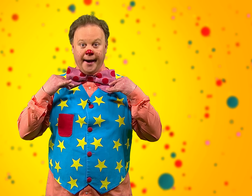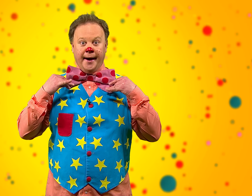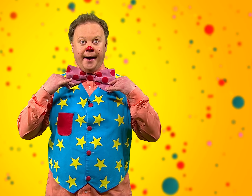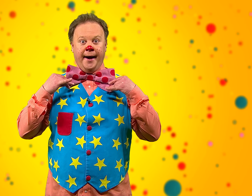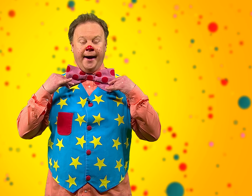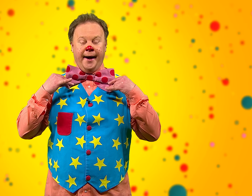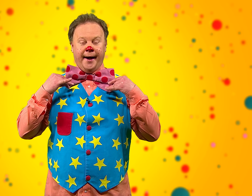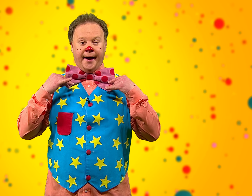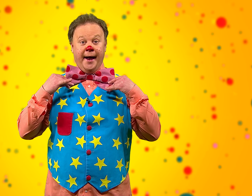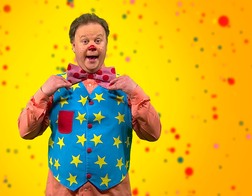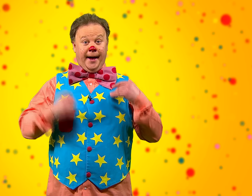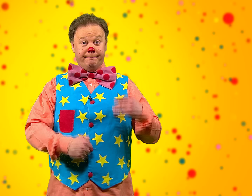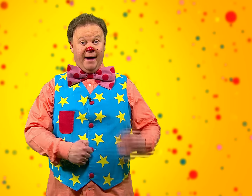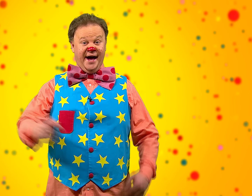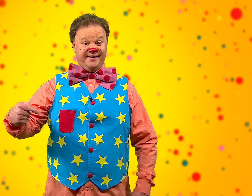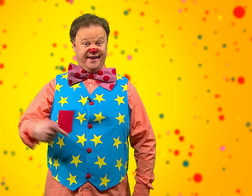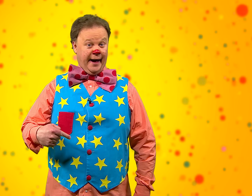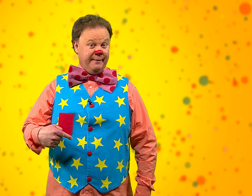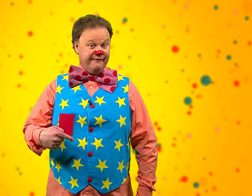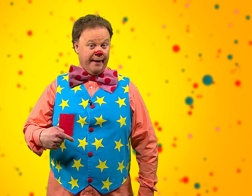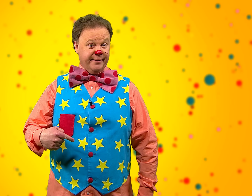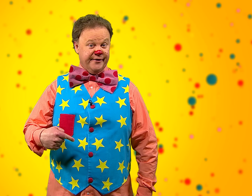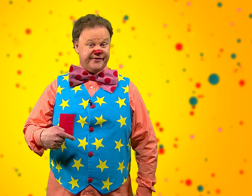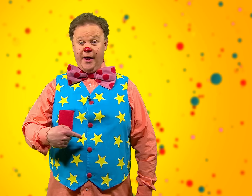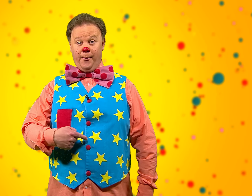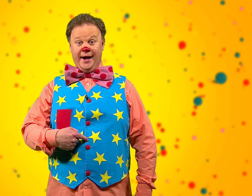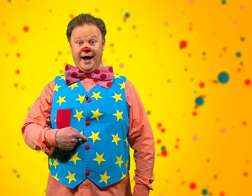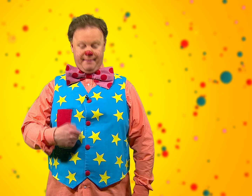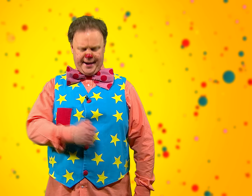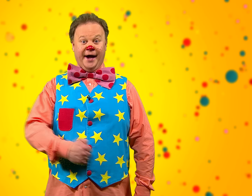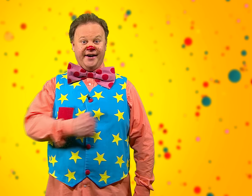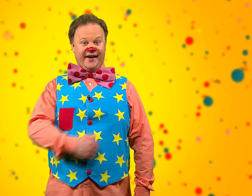Urgh! My tummy rumbles when I'm hungry!